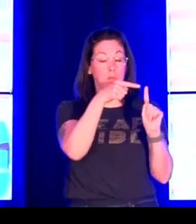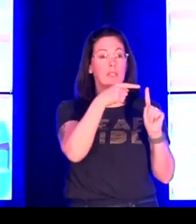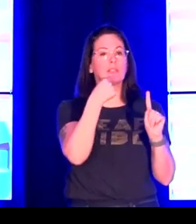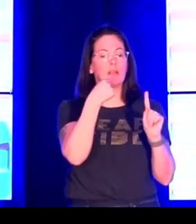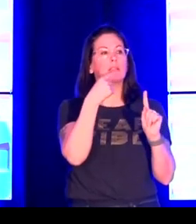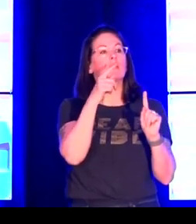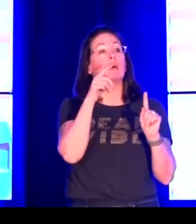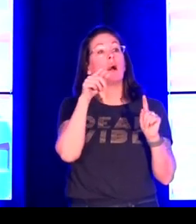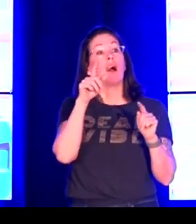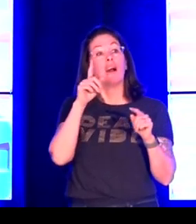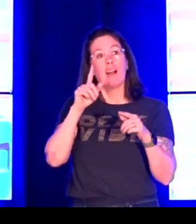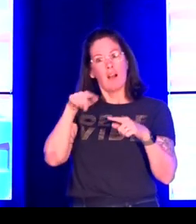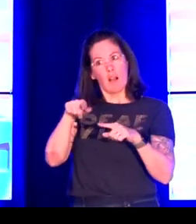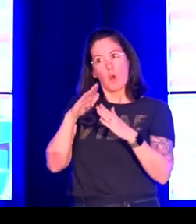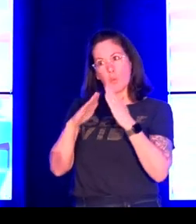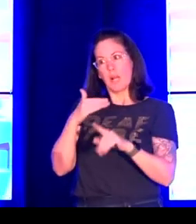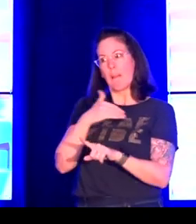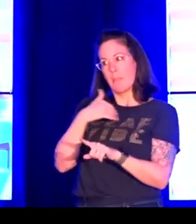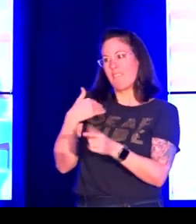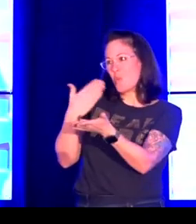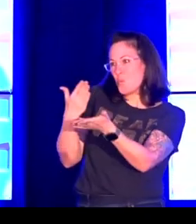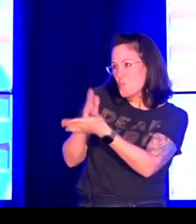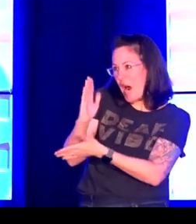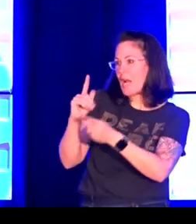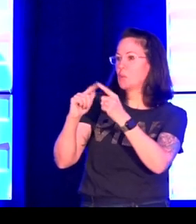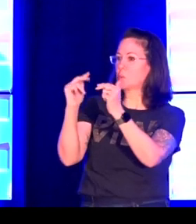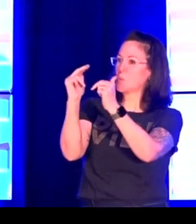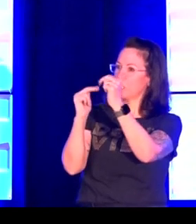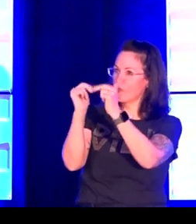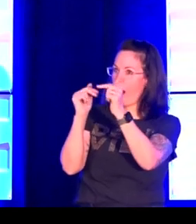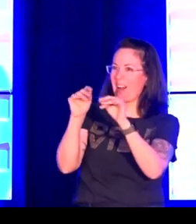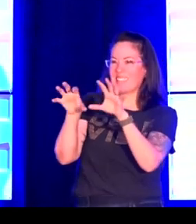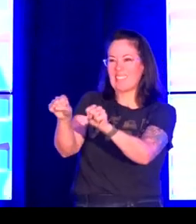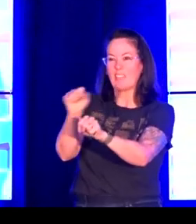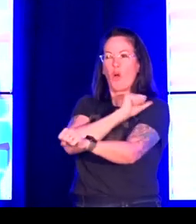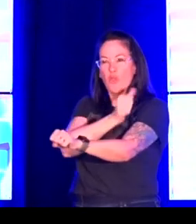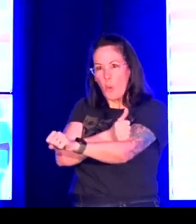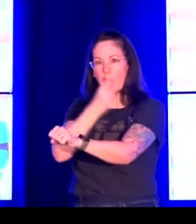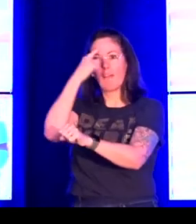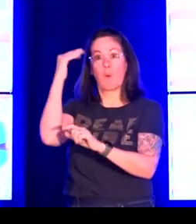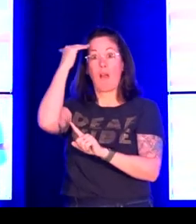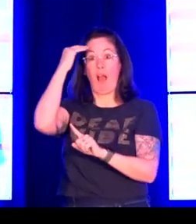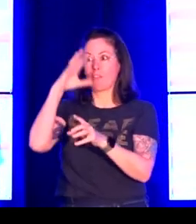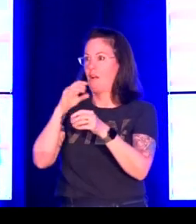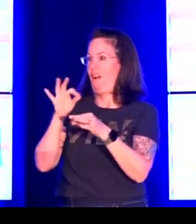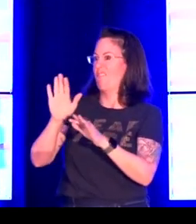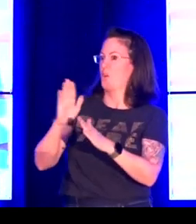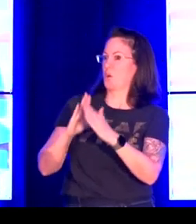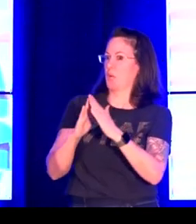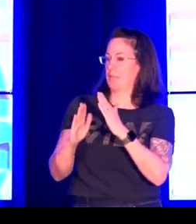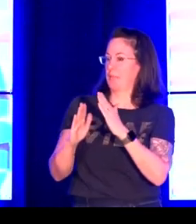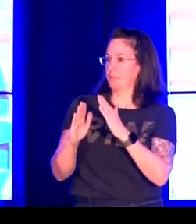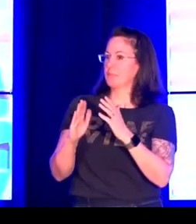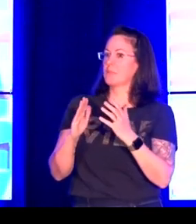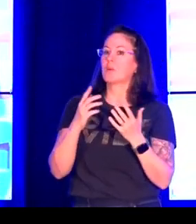another thing from the SLCTR principles they say that the deaf community has a right to construct and claim